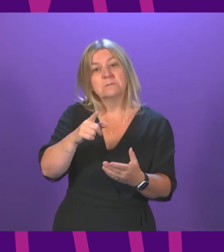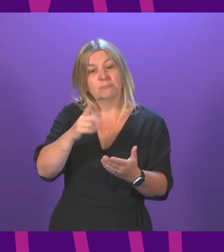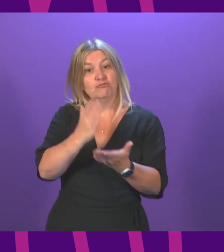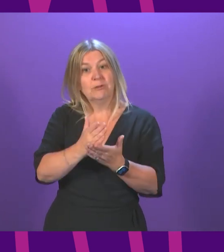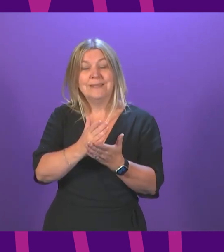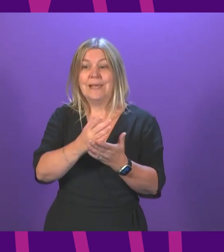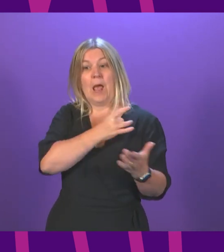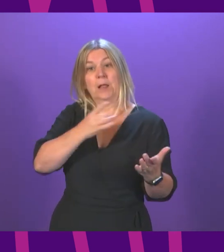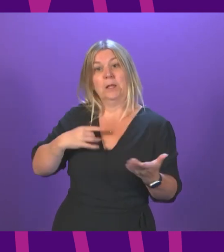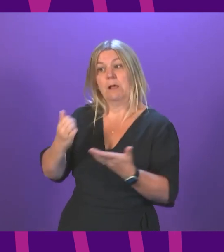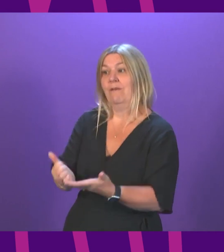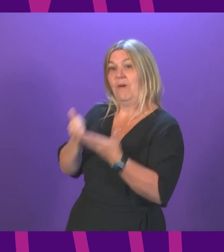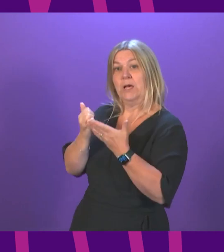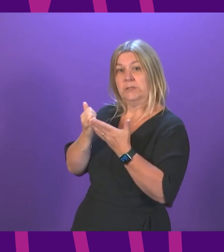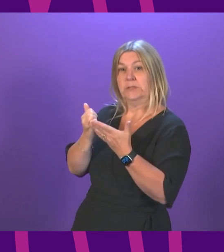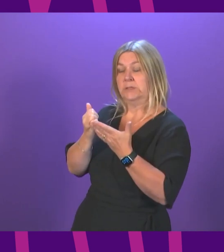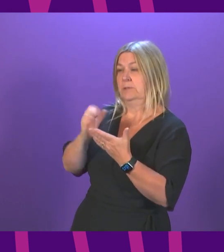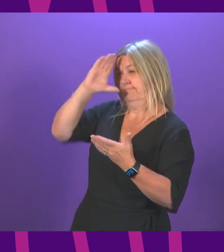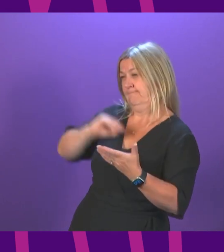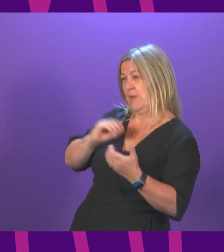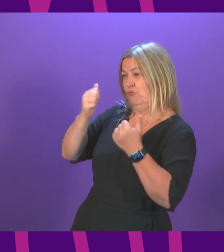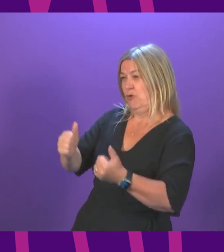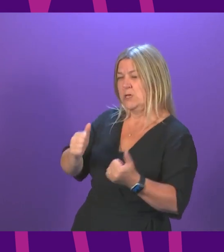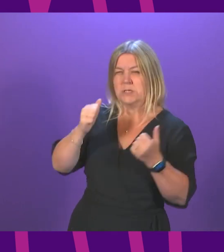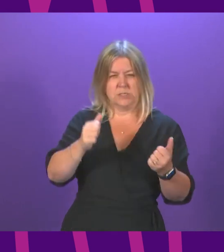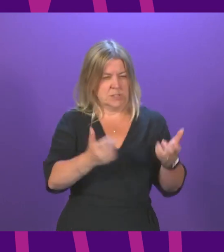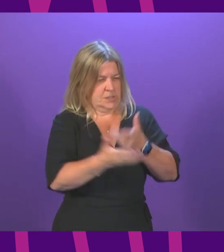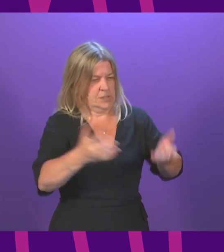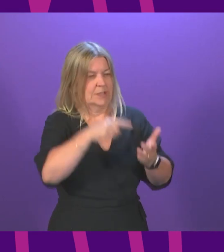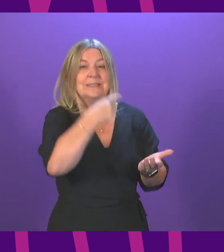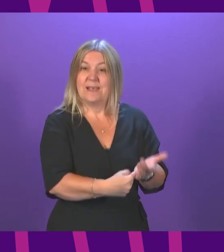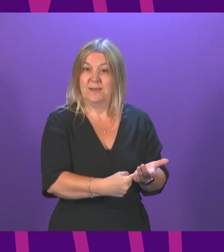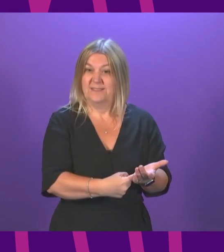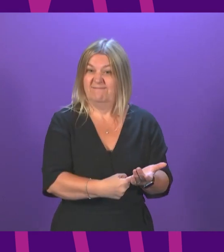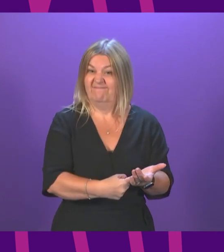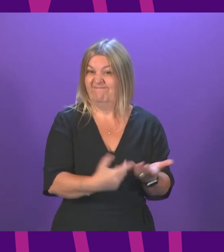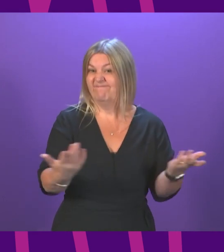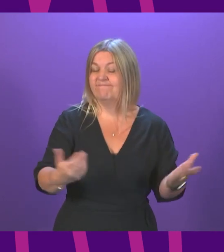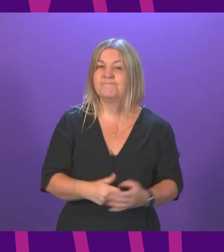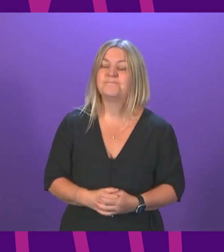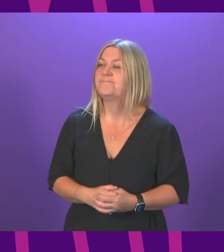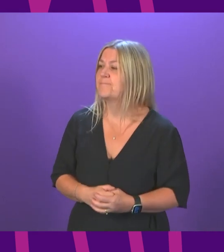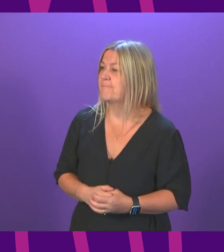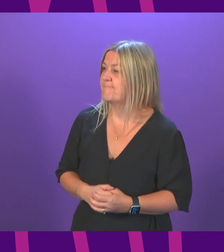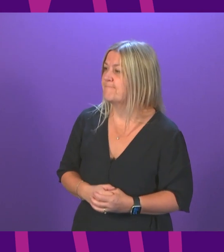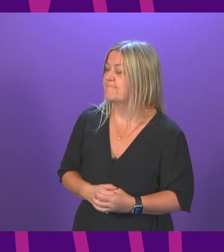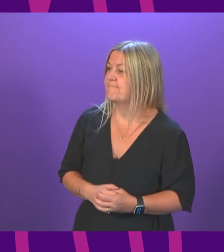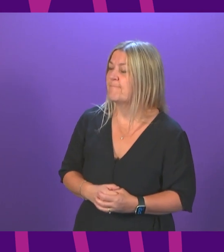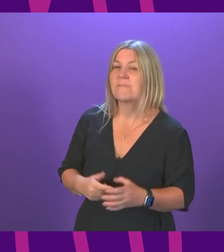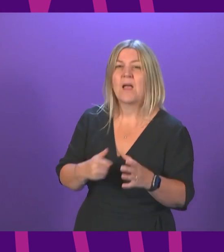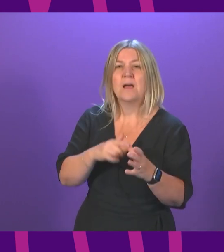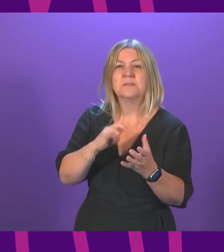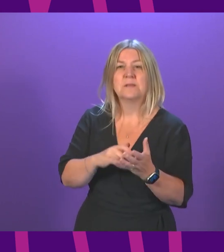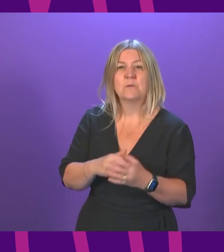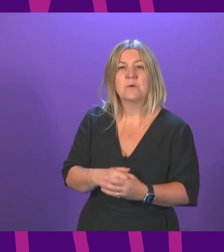by clinical advice so that we try to get them as right as we possibly can. Anna Sarwar. I think the First Minister missed the point. The can-do